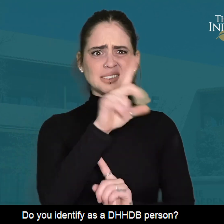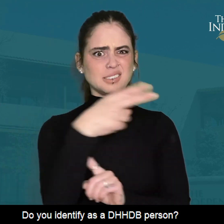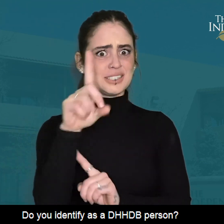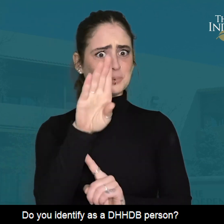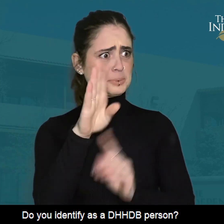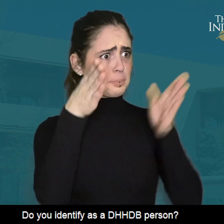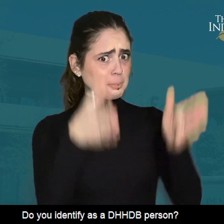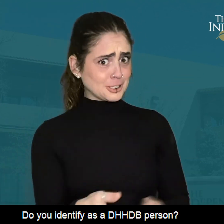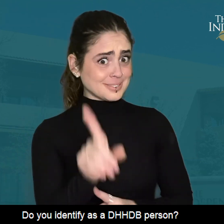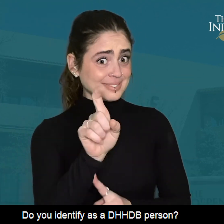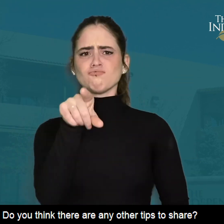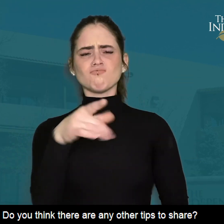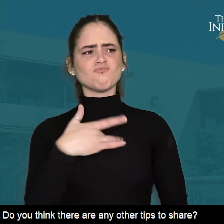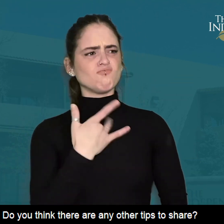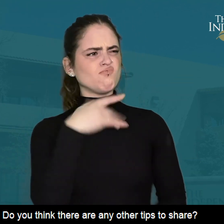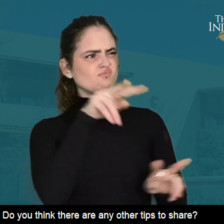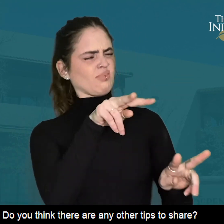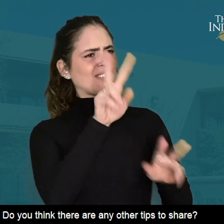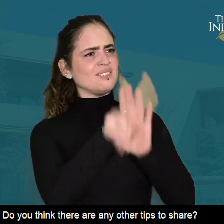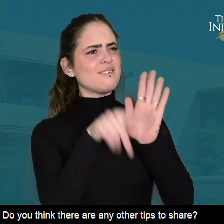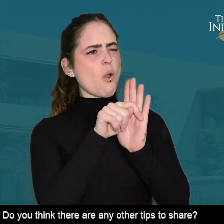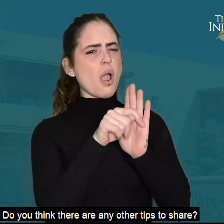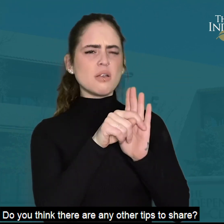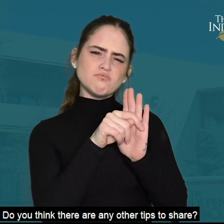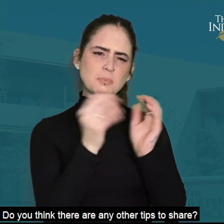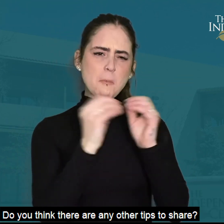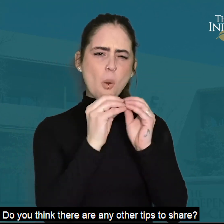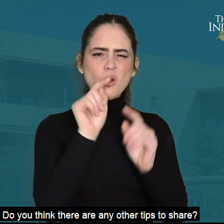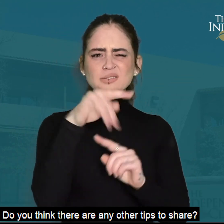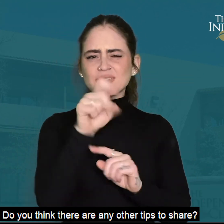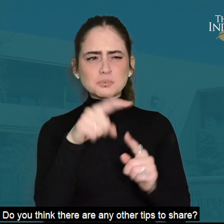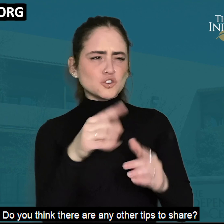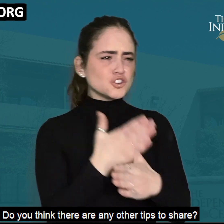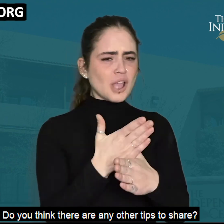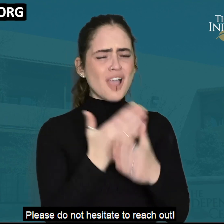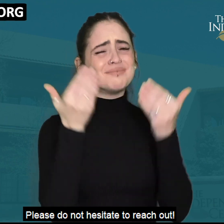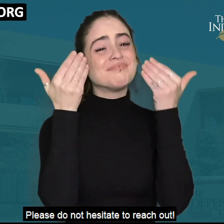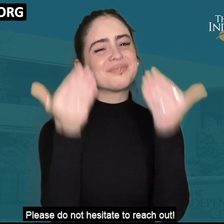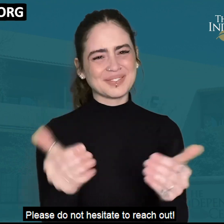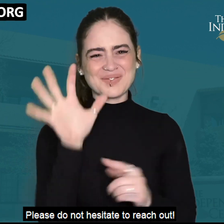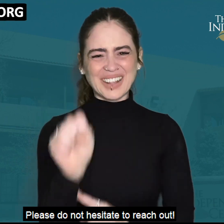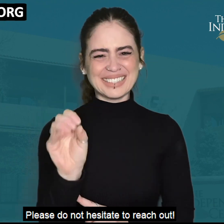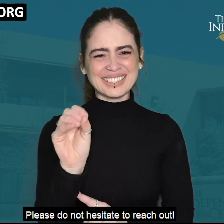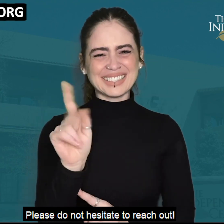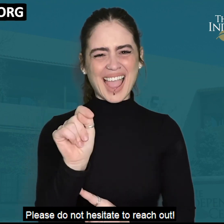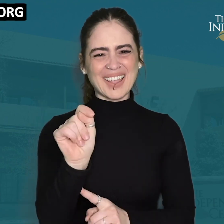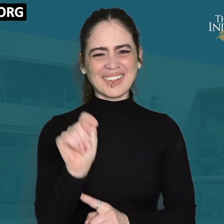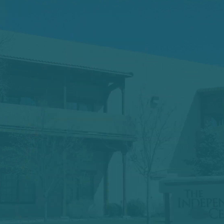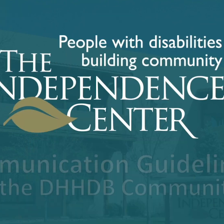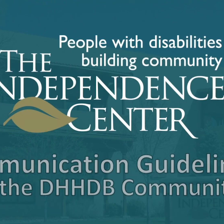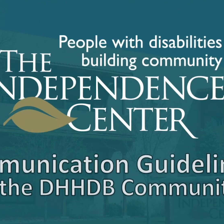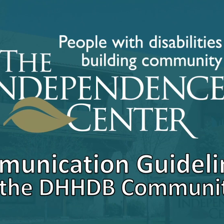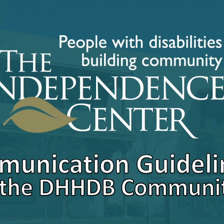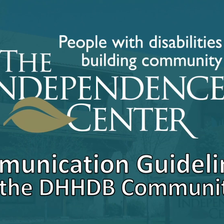identify as a DHHDB person? Do you think there are other tips to share? Please do not hesitate to reach out.